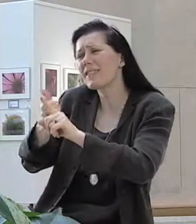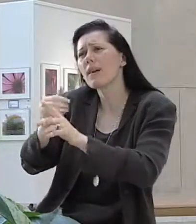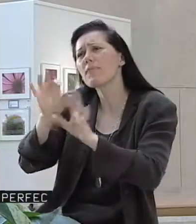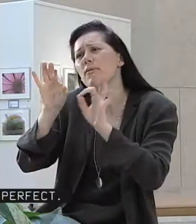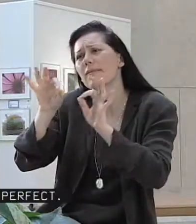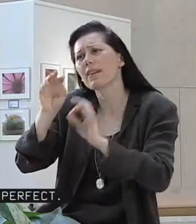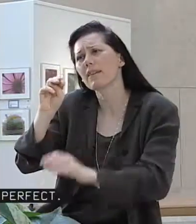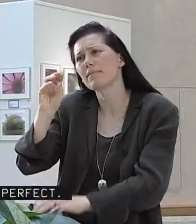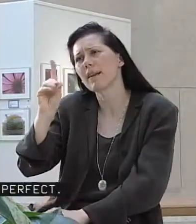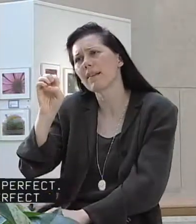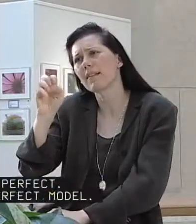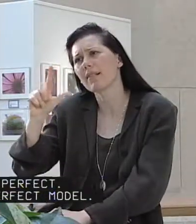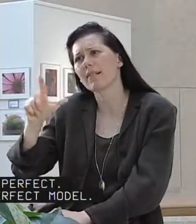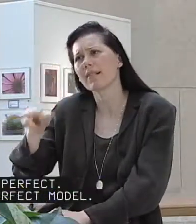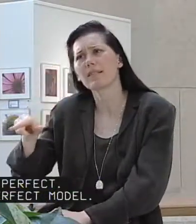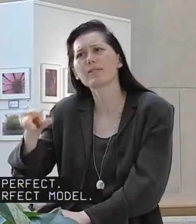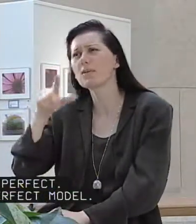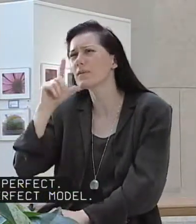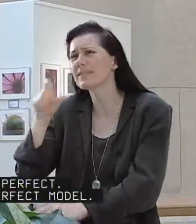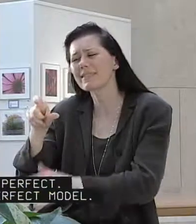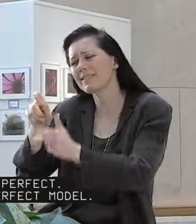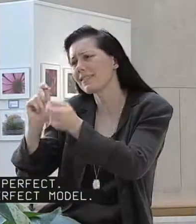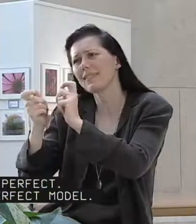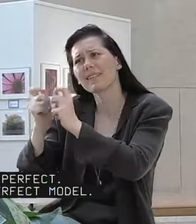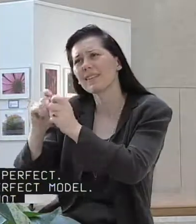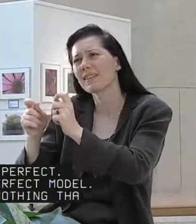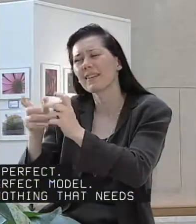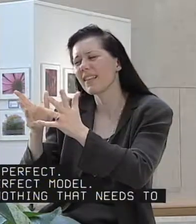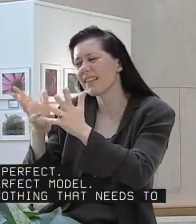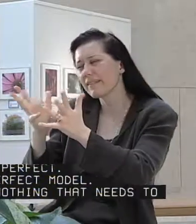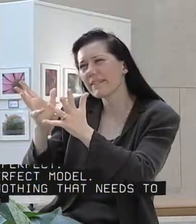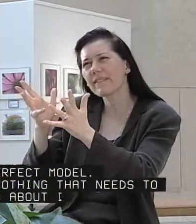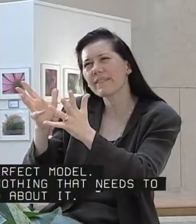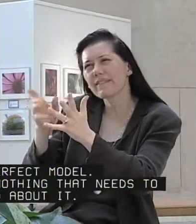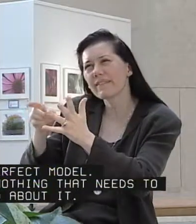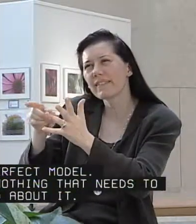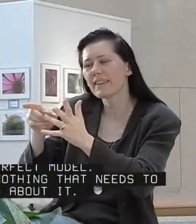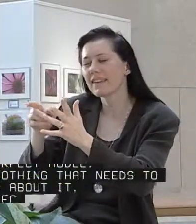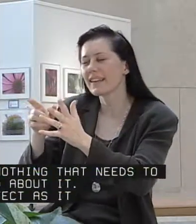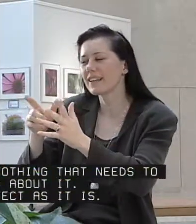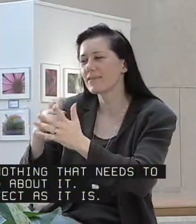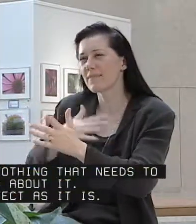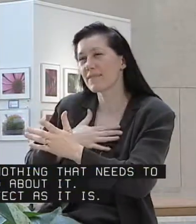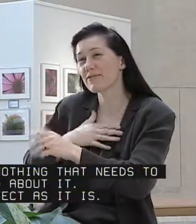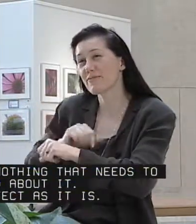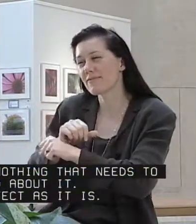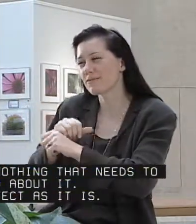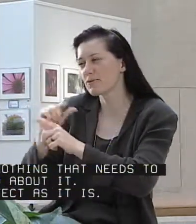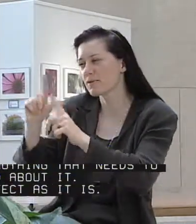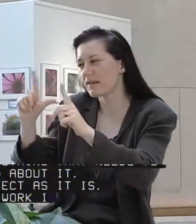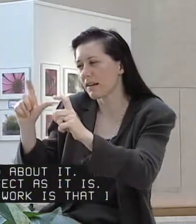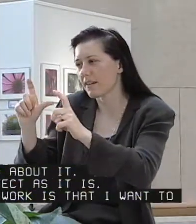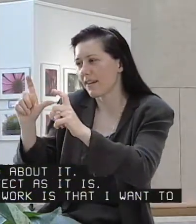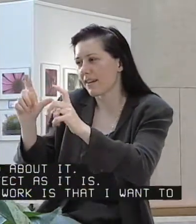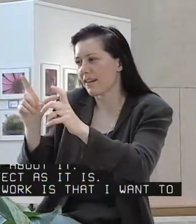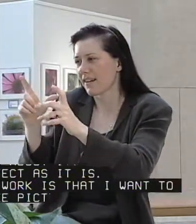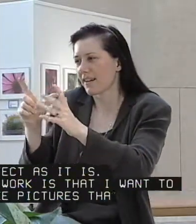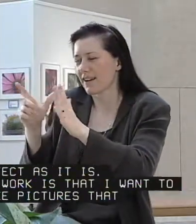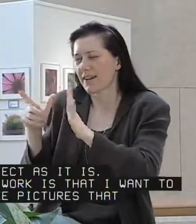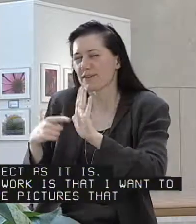Nature's perfect. It's a perfect model. There's nothing that needs to be changed about it. It's perfect as it is. And so my work is that I want to try to take pictures of